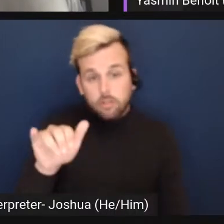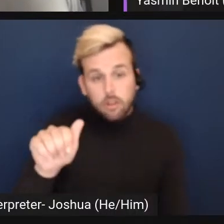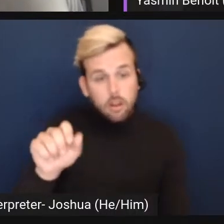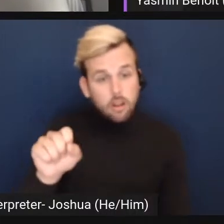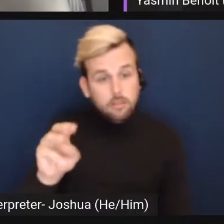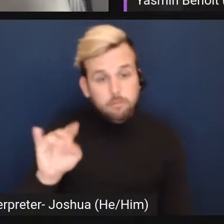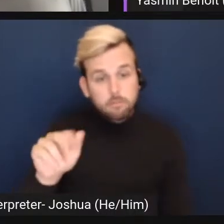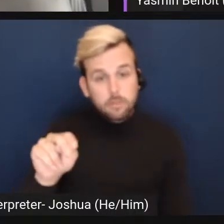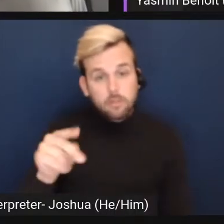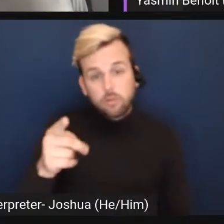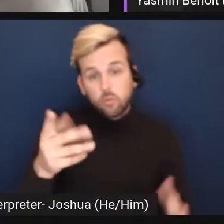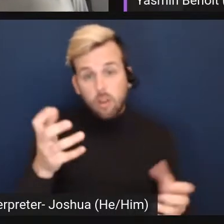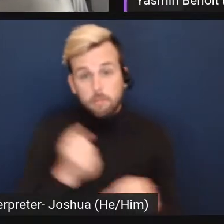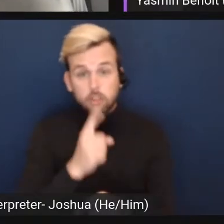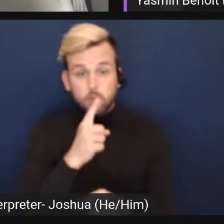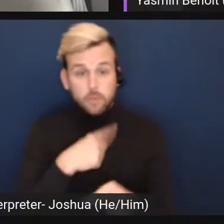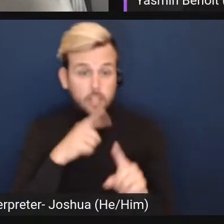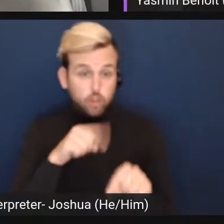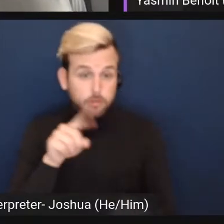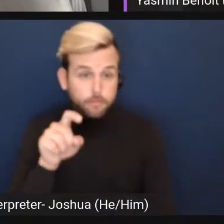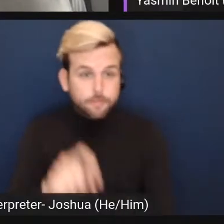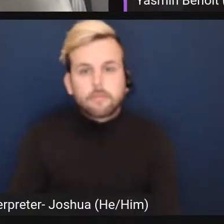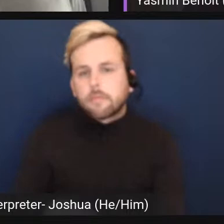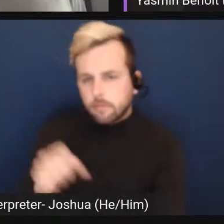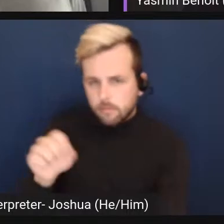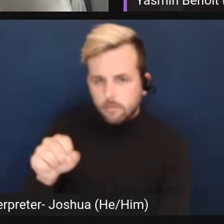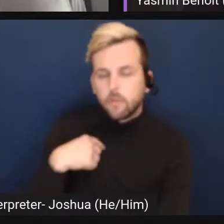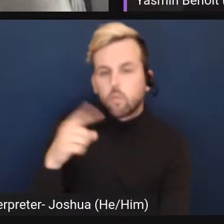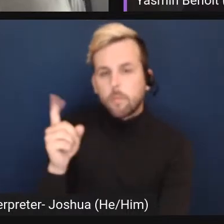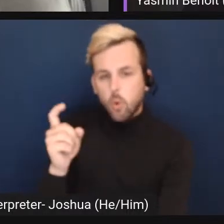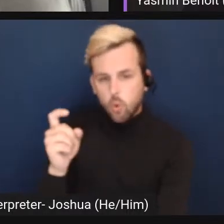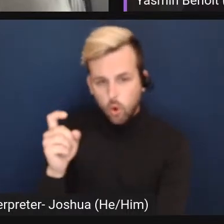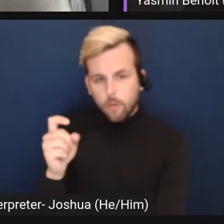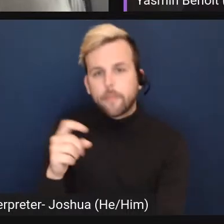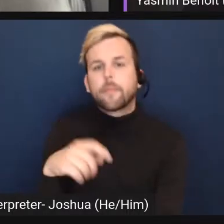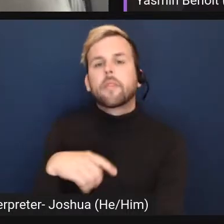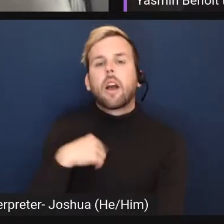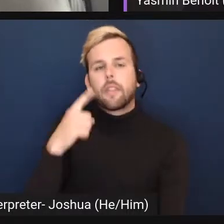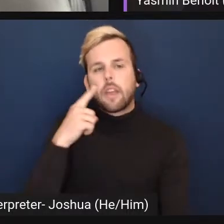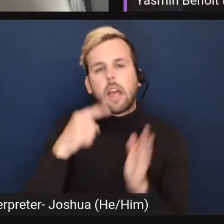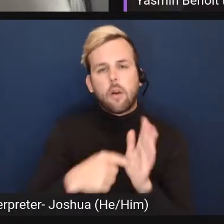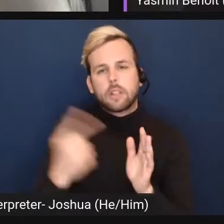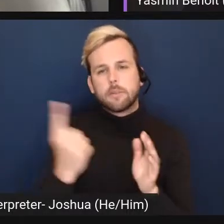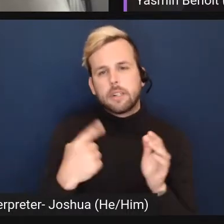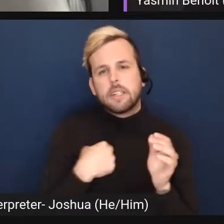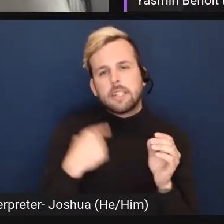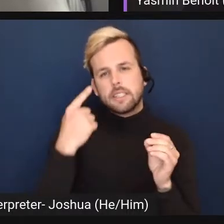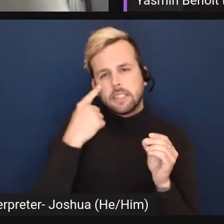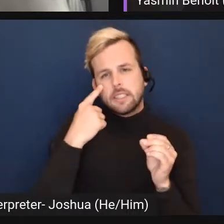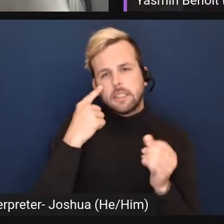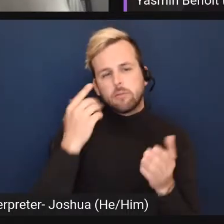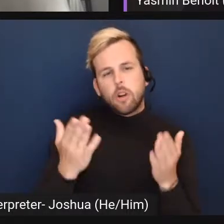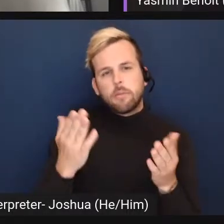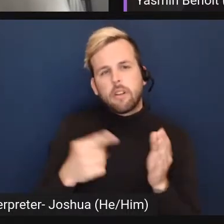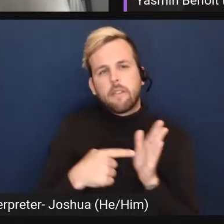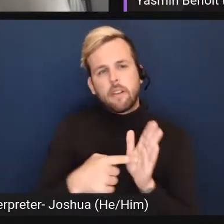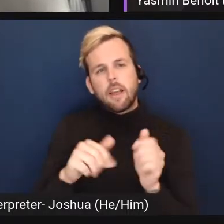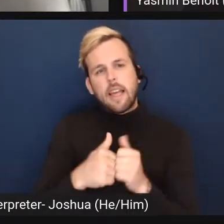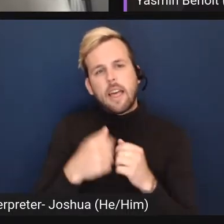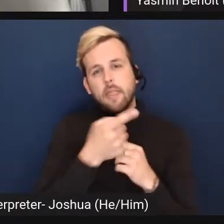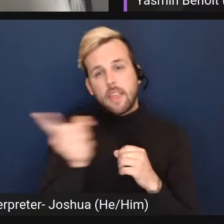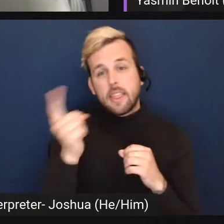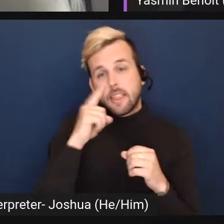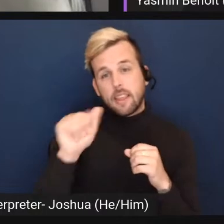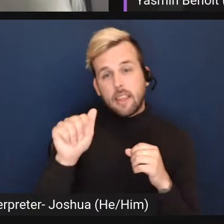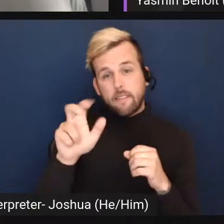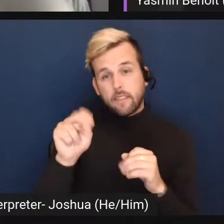you want to make sure we answer? yeah. There was one more, which I think kind of echoes something that I think it's probably reflective of how people think Avon's run